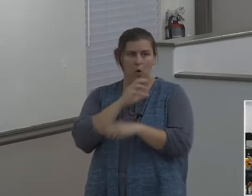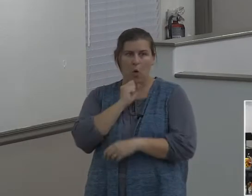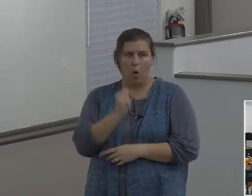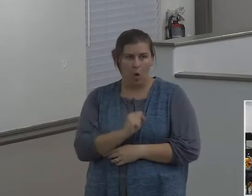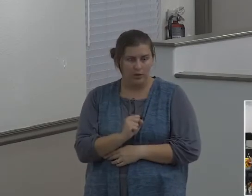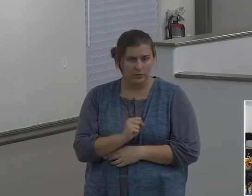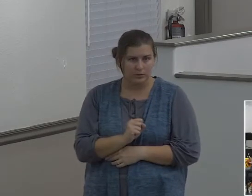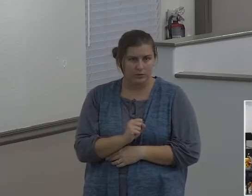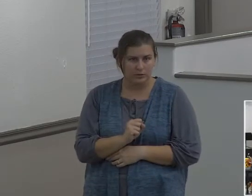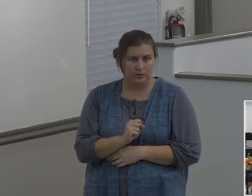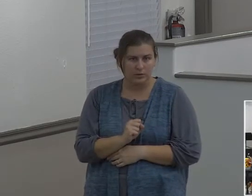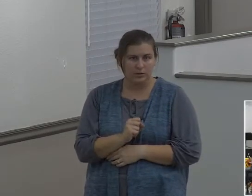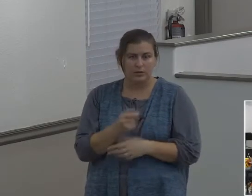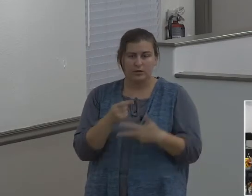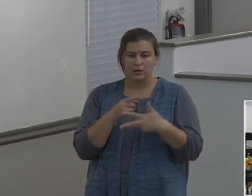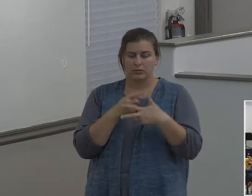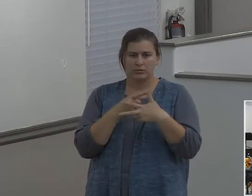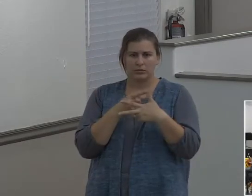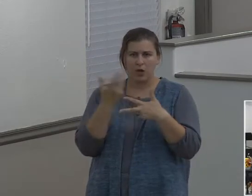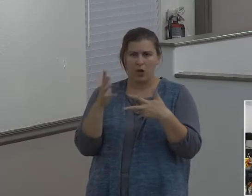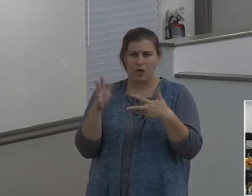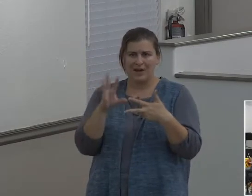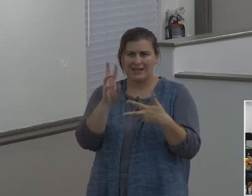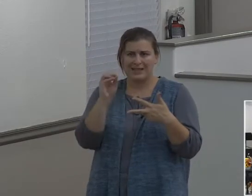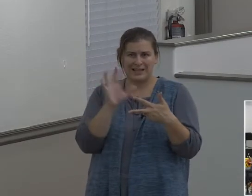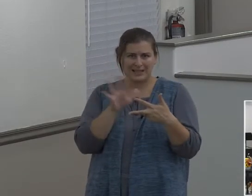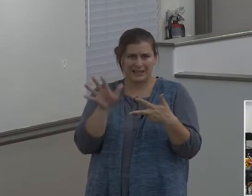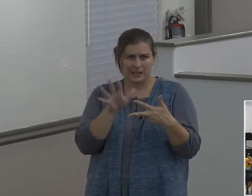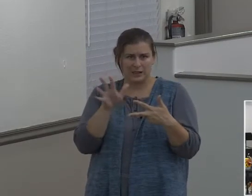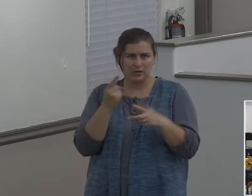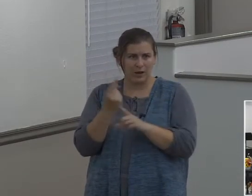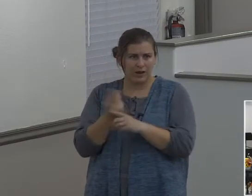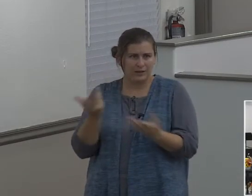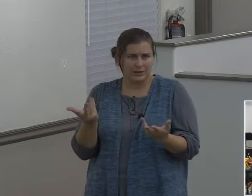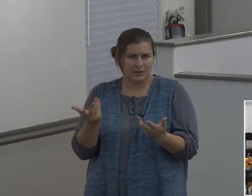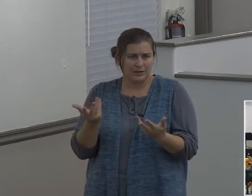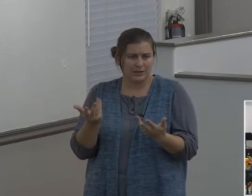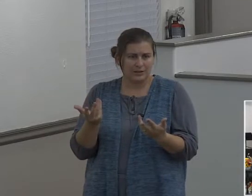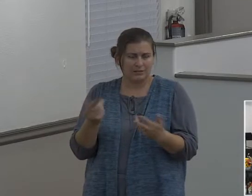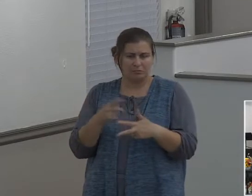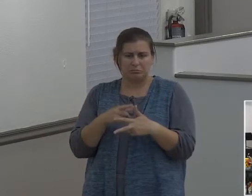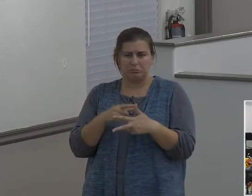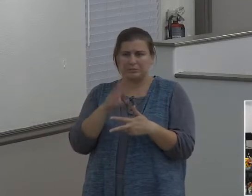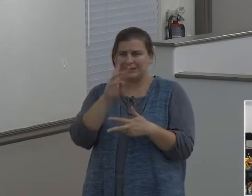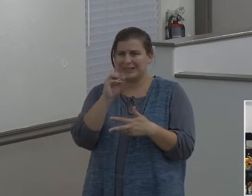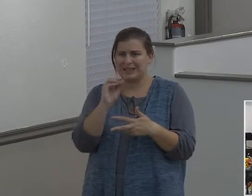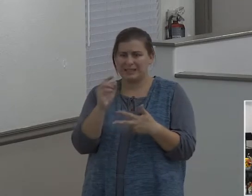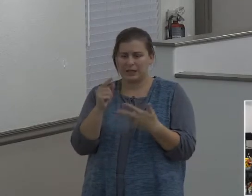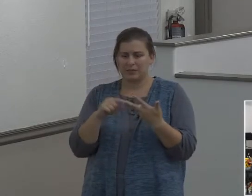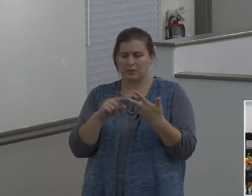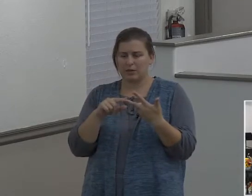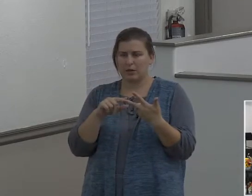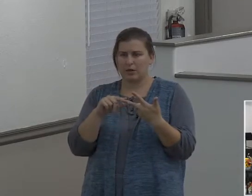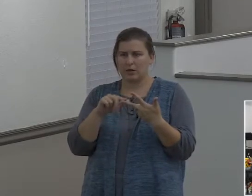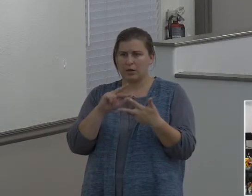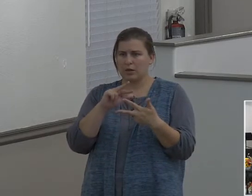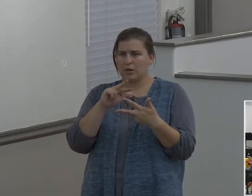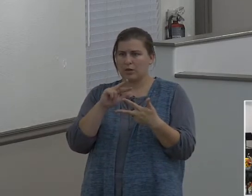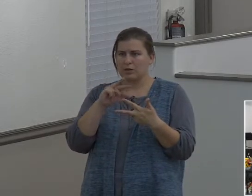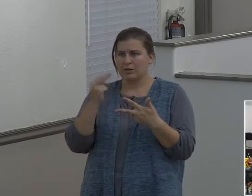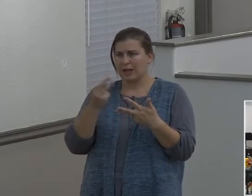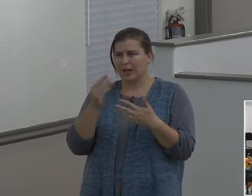Haran is already 60 years old by the time Abram's born. Haran's probably already